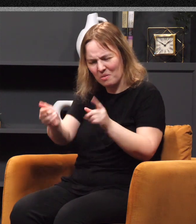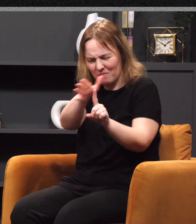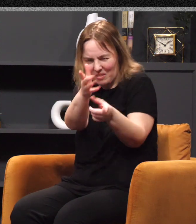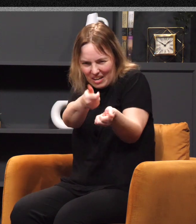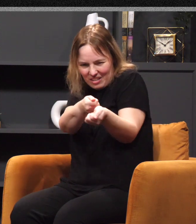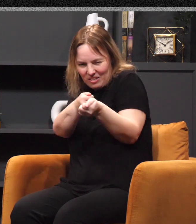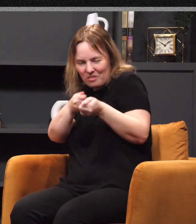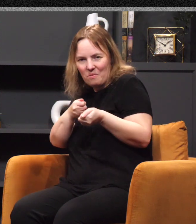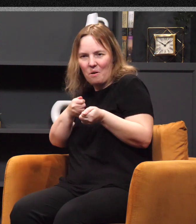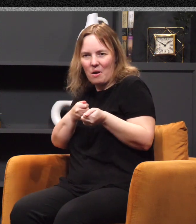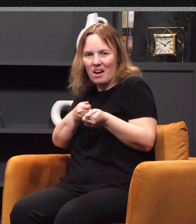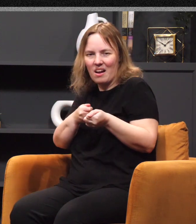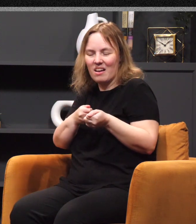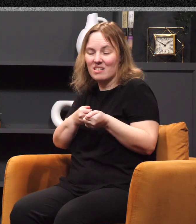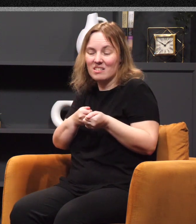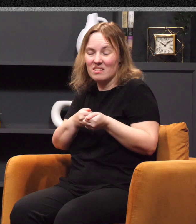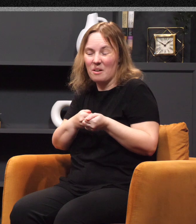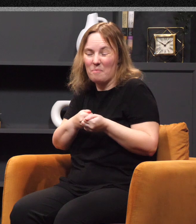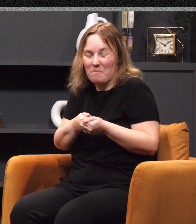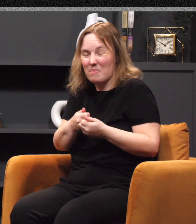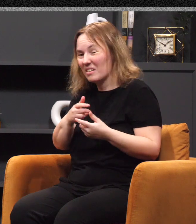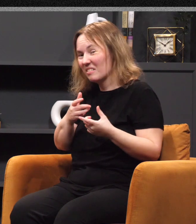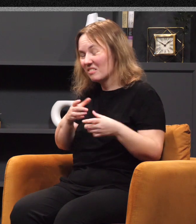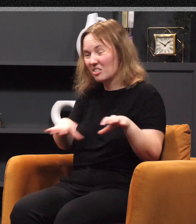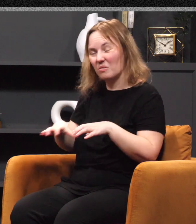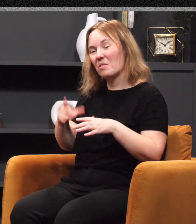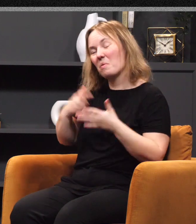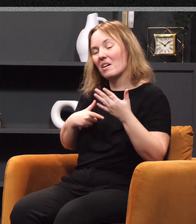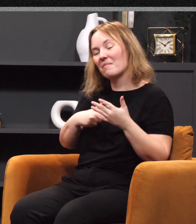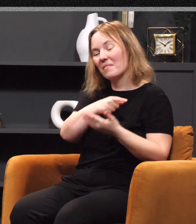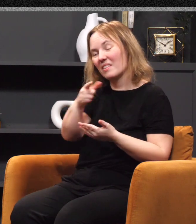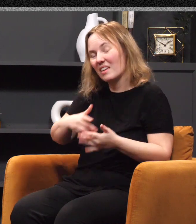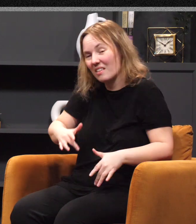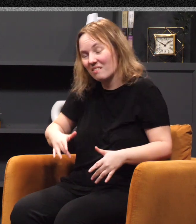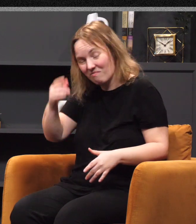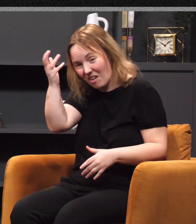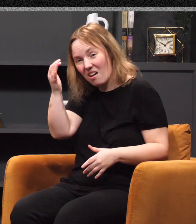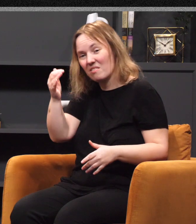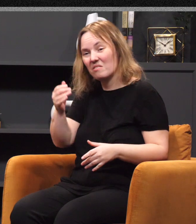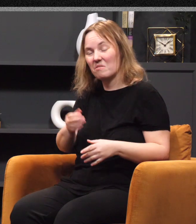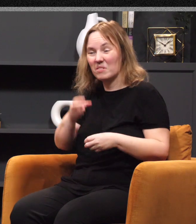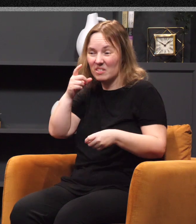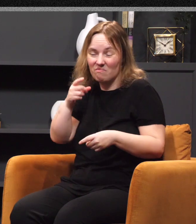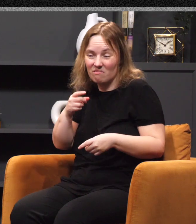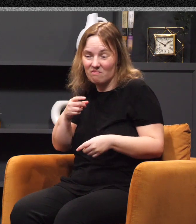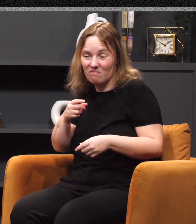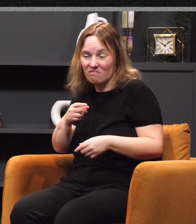do what it is they felt was the most logical thing to do. Have you ever made decisions like that? Have you ever felt in your heart the Lord